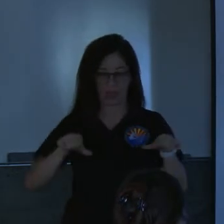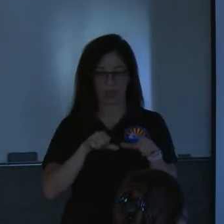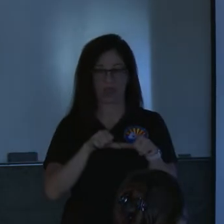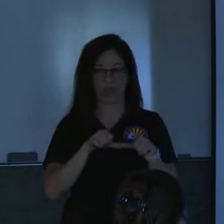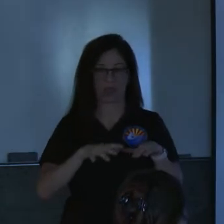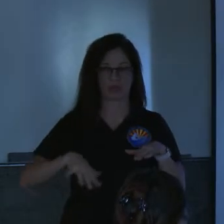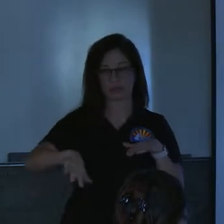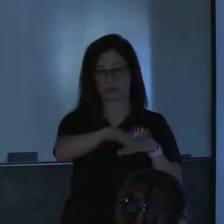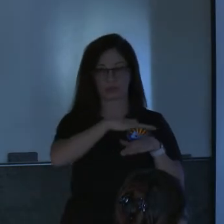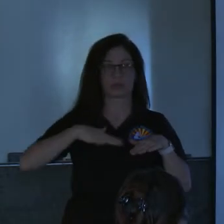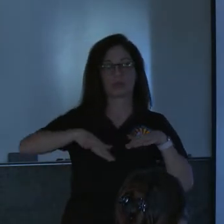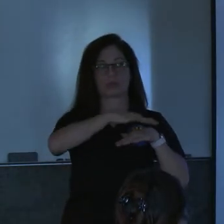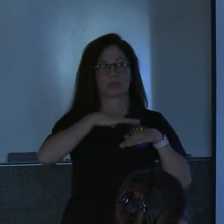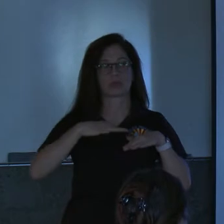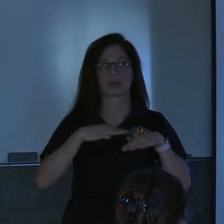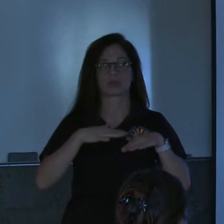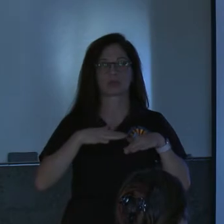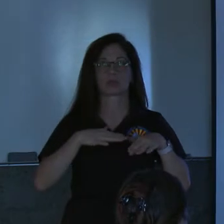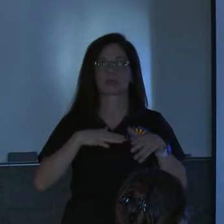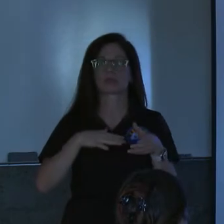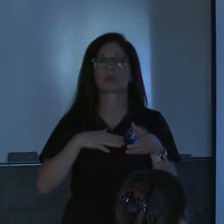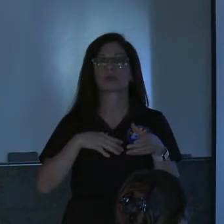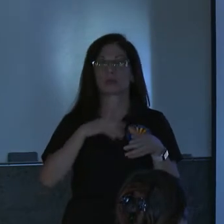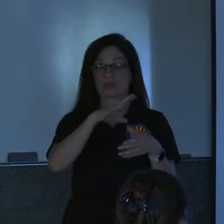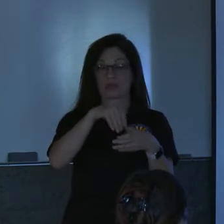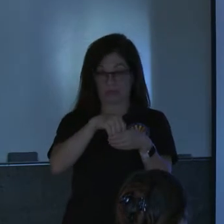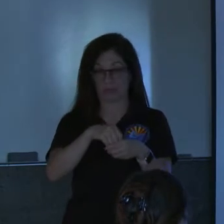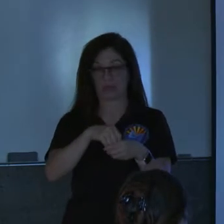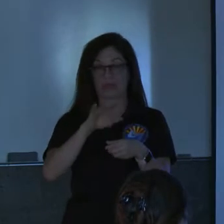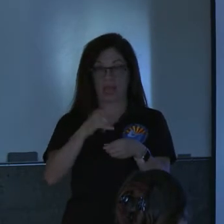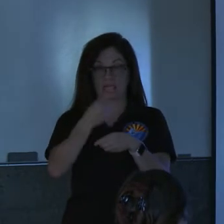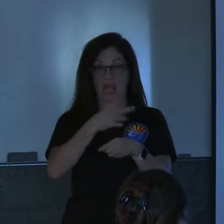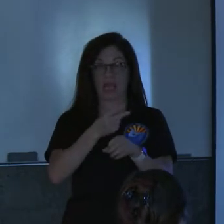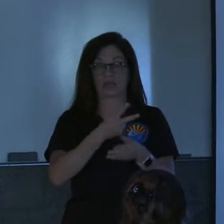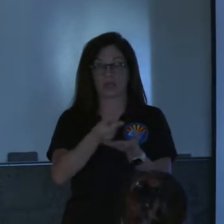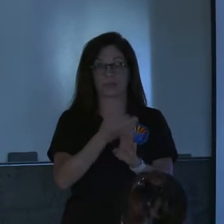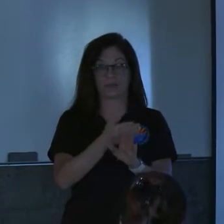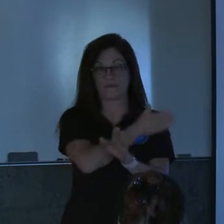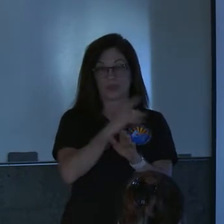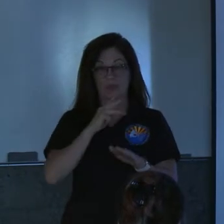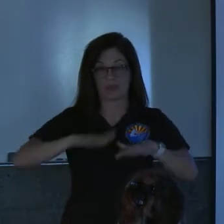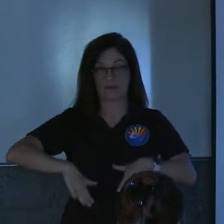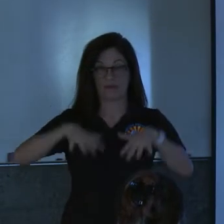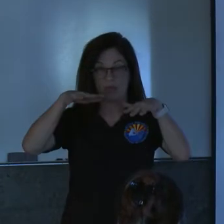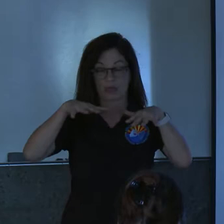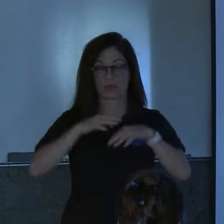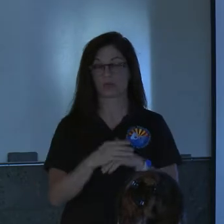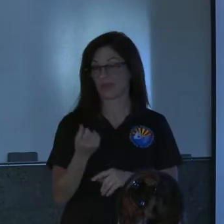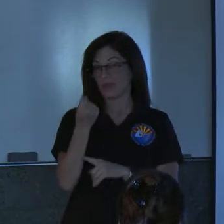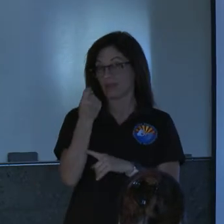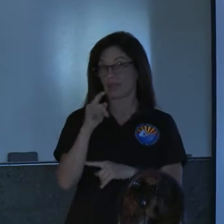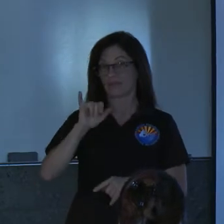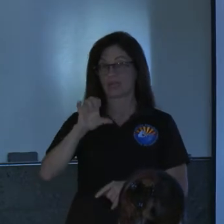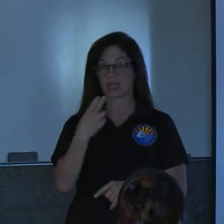uh essentially uh including and two weeks prior to the uh day of the flood um actually that 11 inches